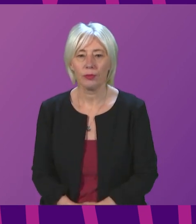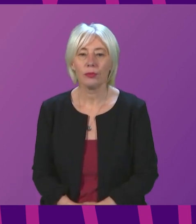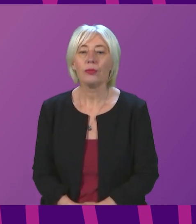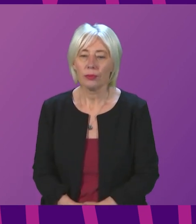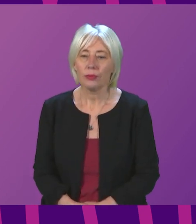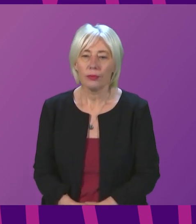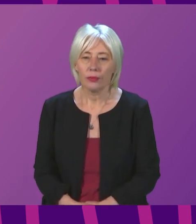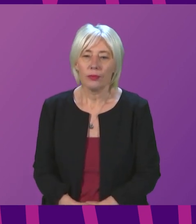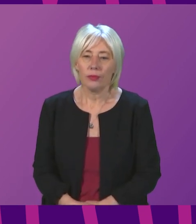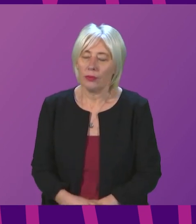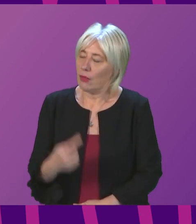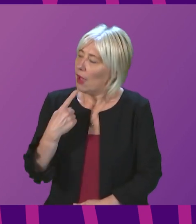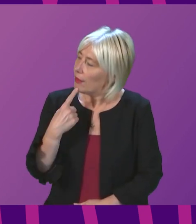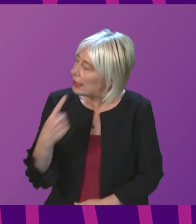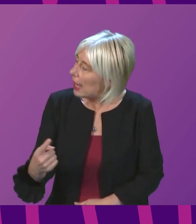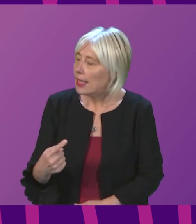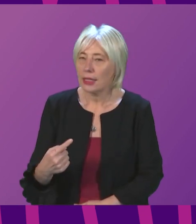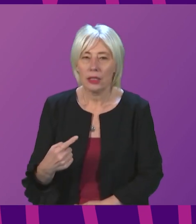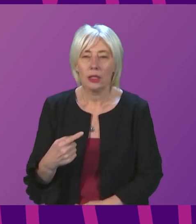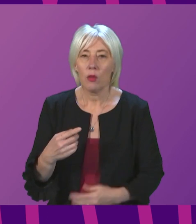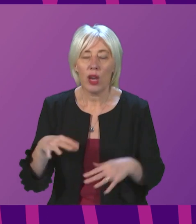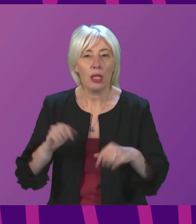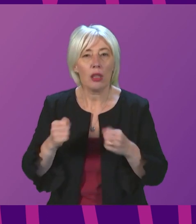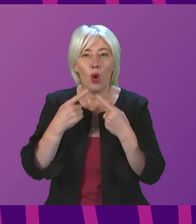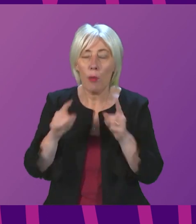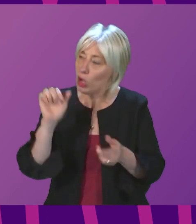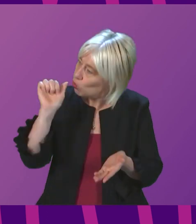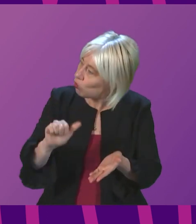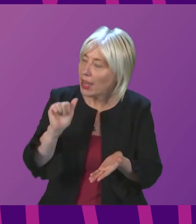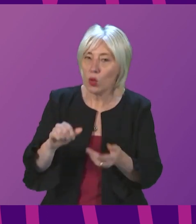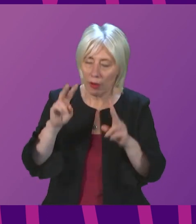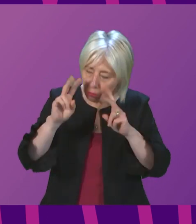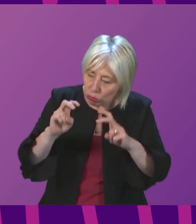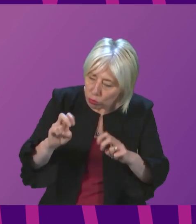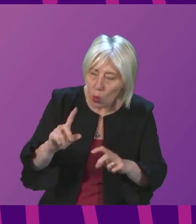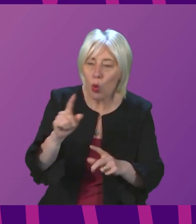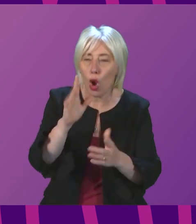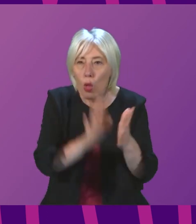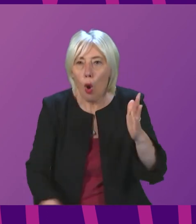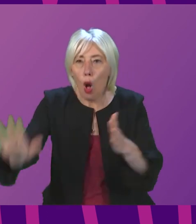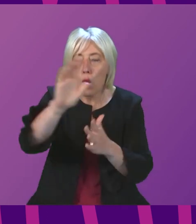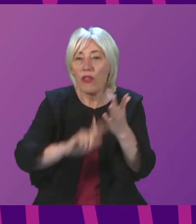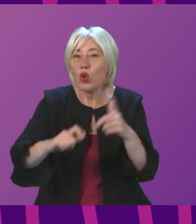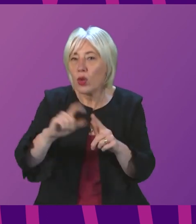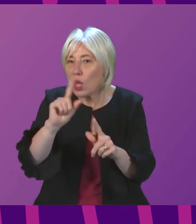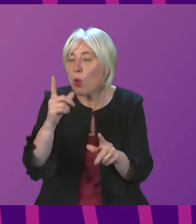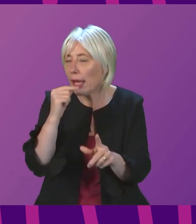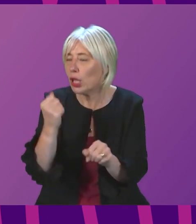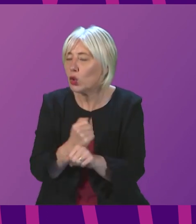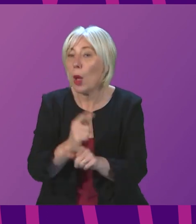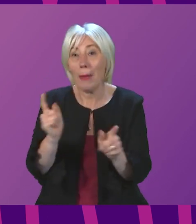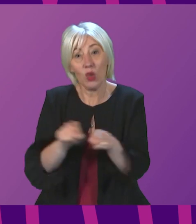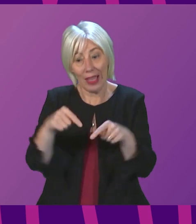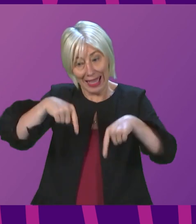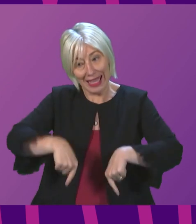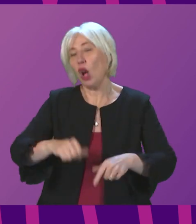I've said to the First Minister, I said it in my opening remarks, it's right that we look at what we can do across the United Kingdom. But it's also right, in this chamber,